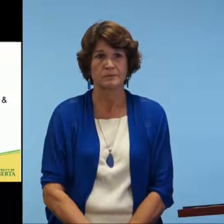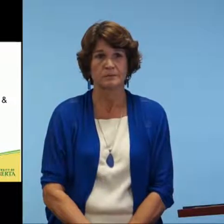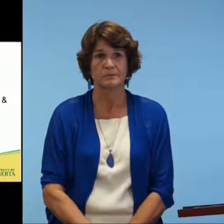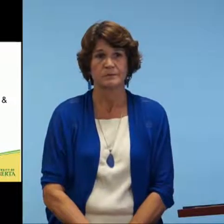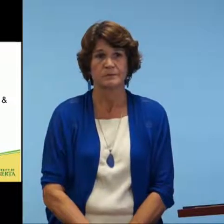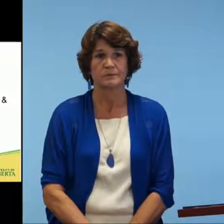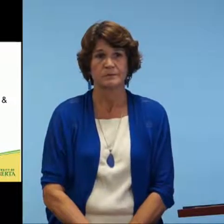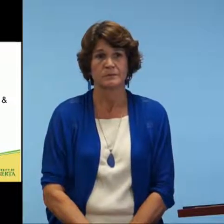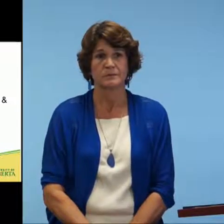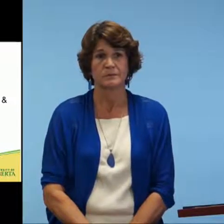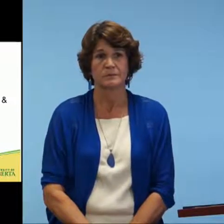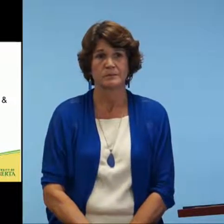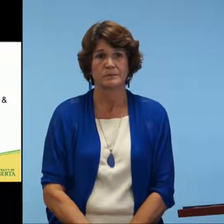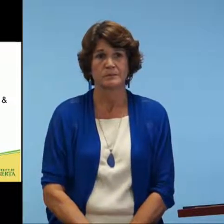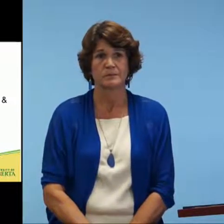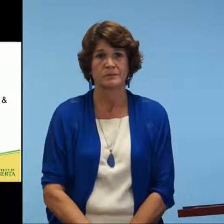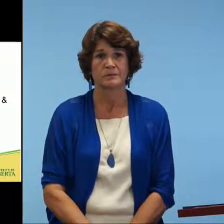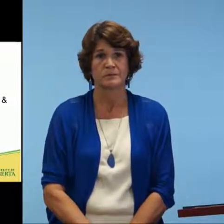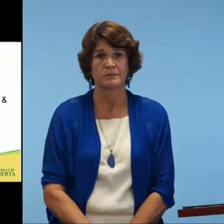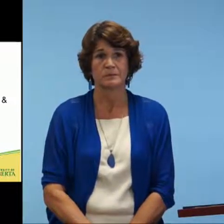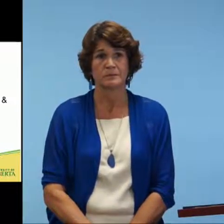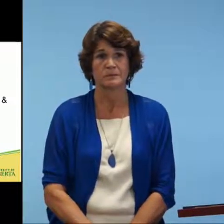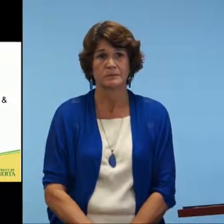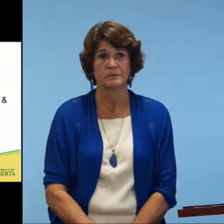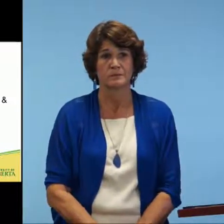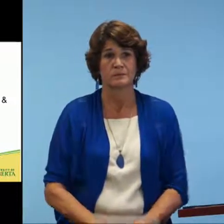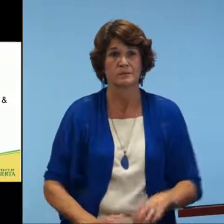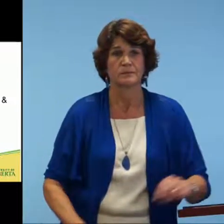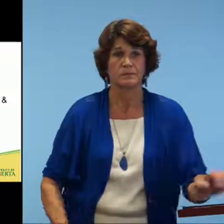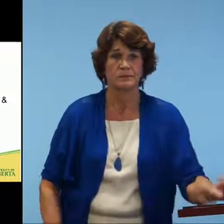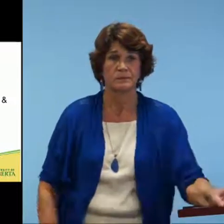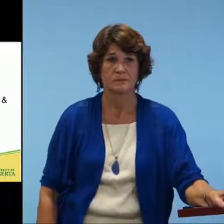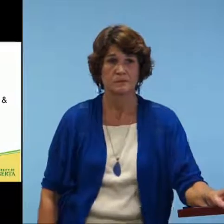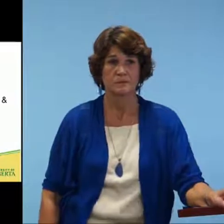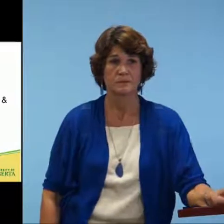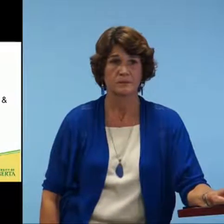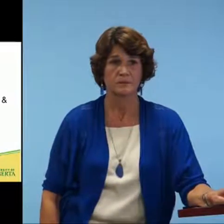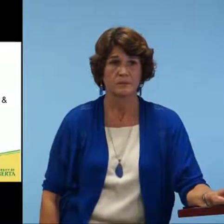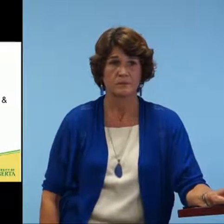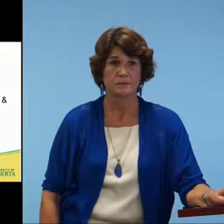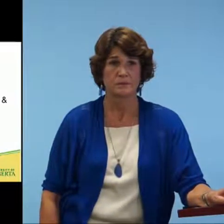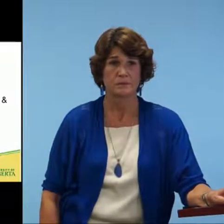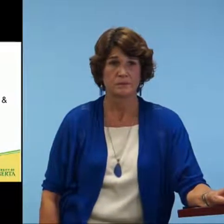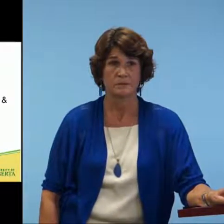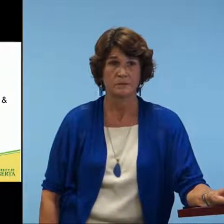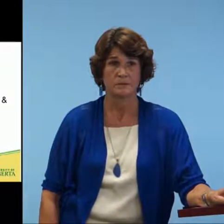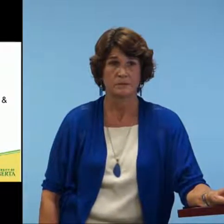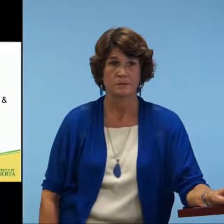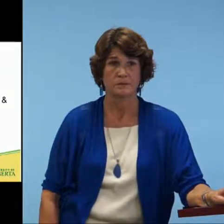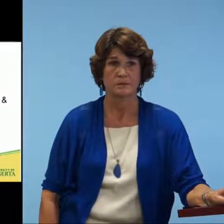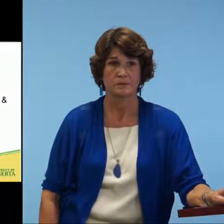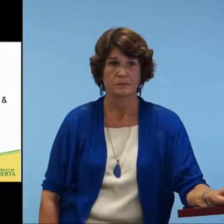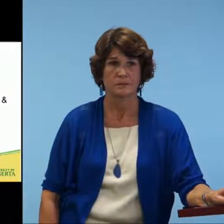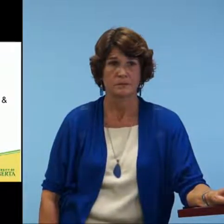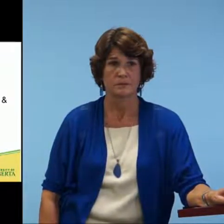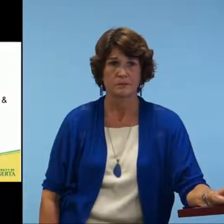Would you recommend that the ASL test, the first part of your presentation, be administered by a